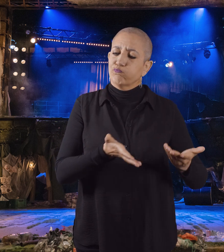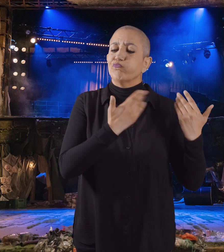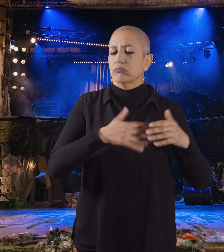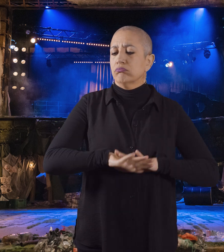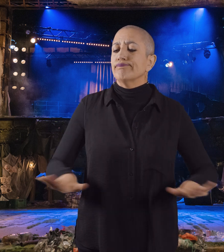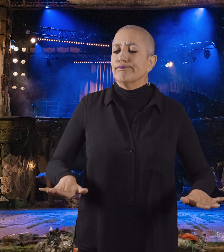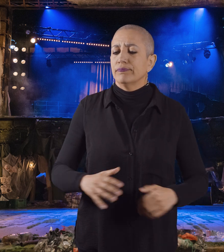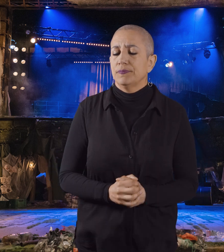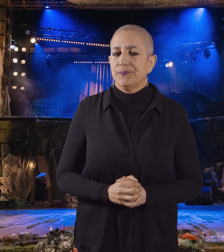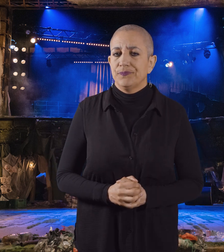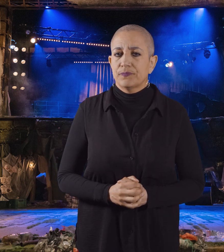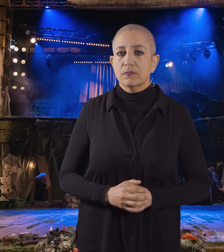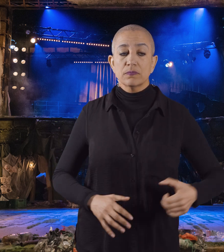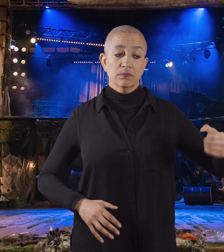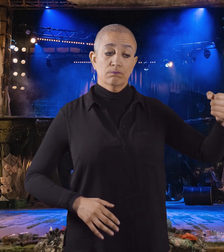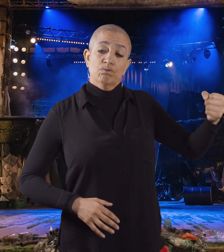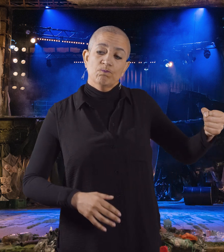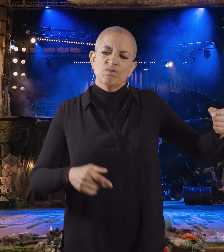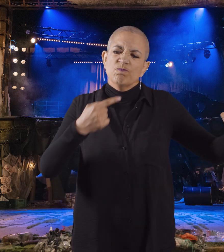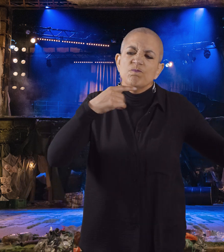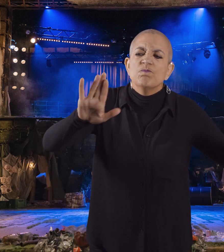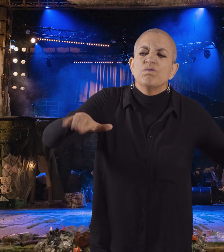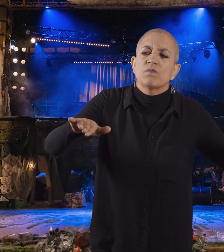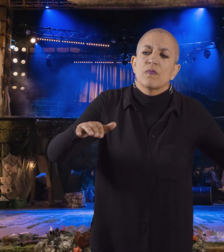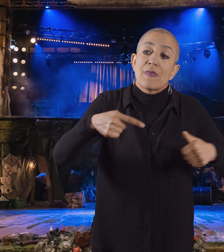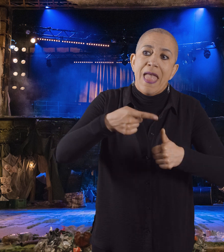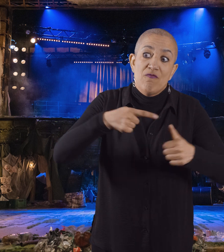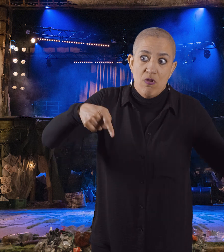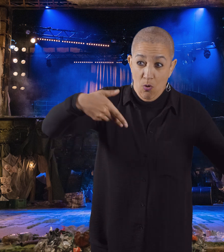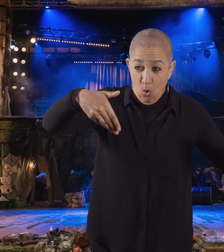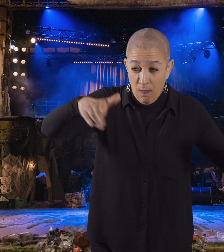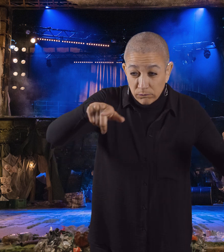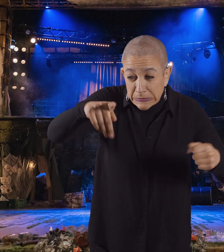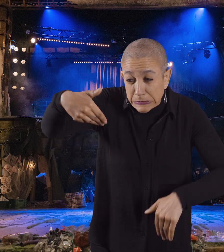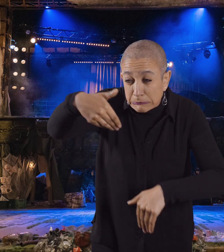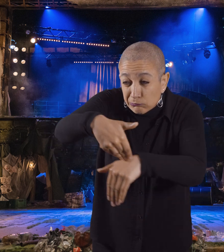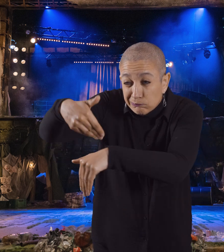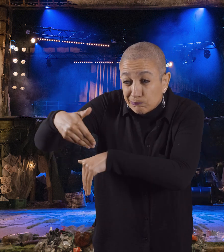Prospero sends Ariel off to make mischief, and foil the plots against herself and King Alonso.